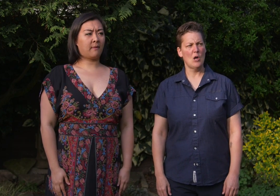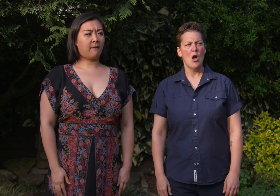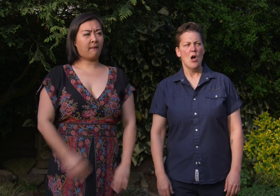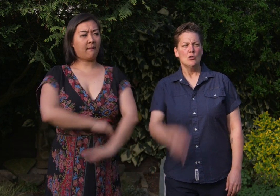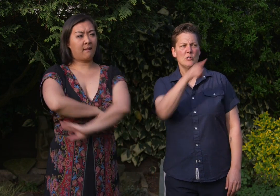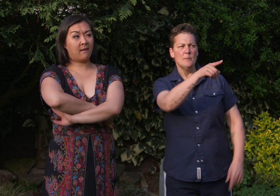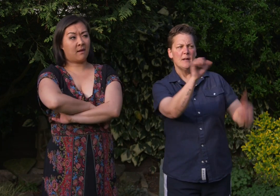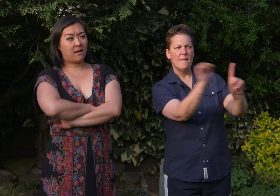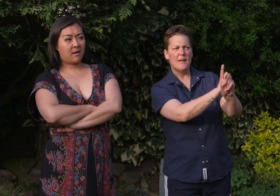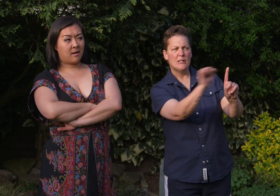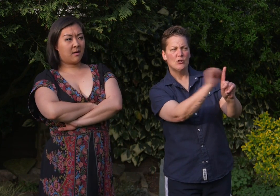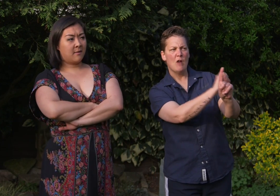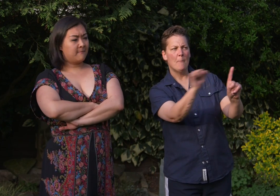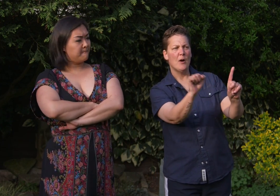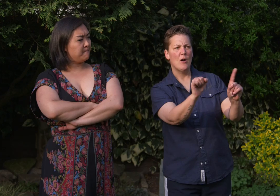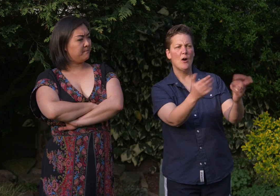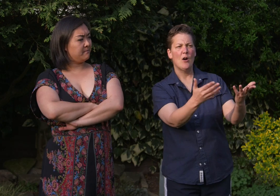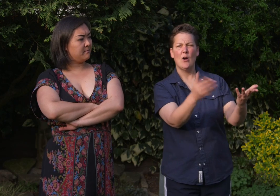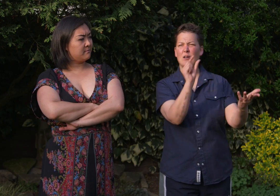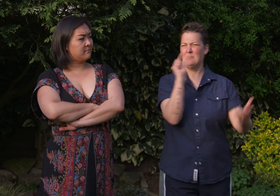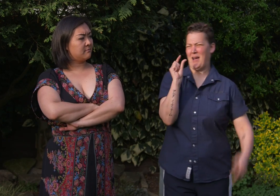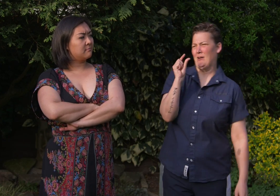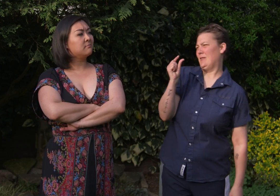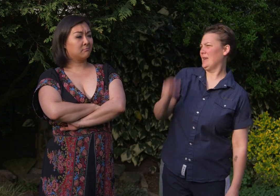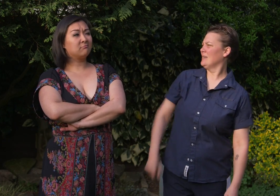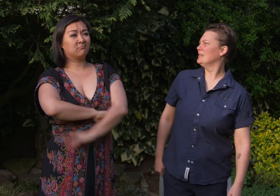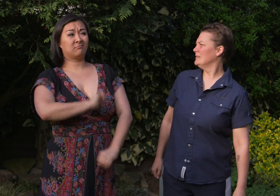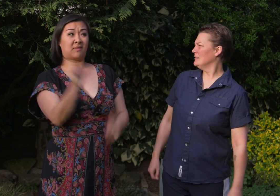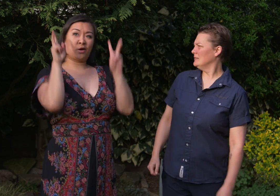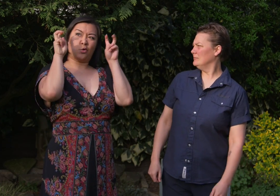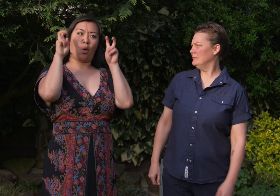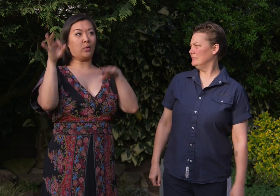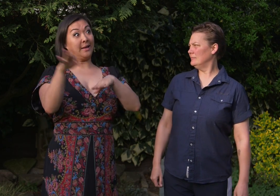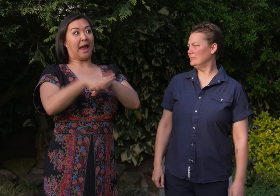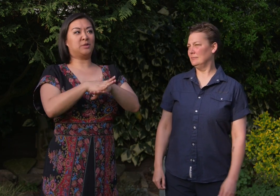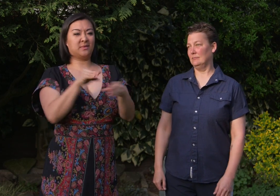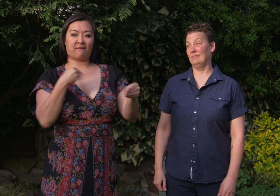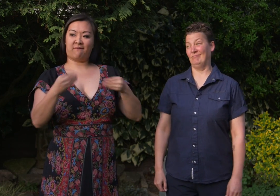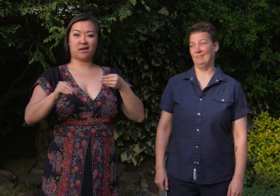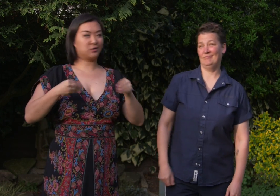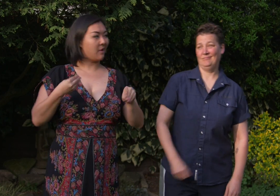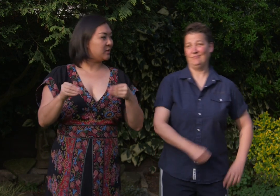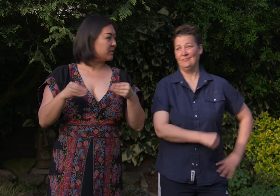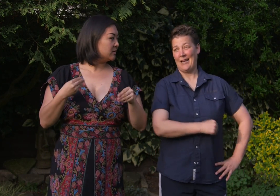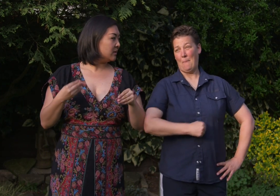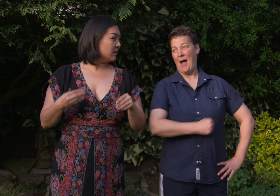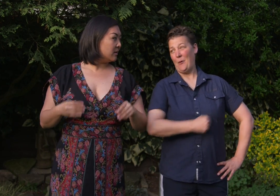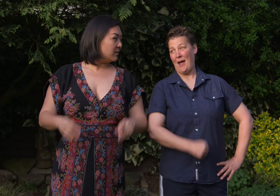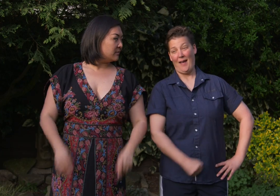So she's a bit of a fixer-upper. That's a minor thing. Her quote engagement is a flex arrangement. And by the way,